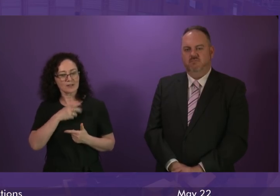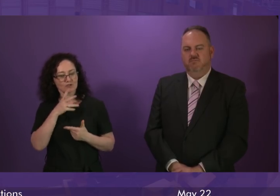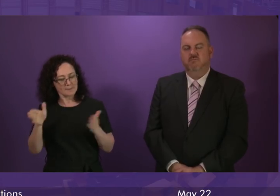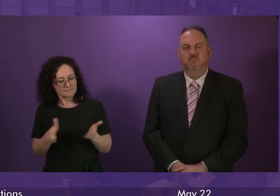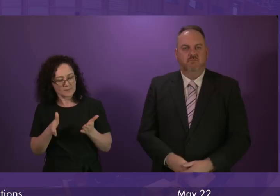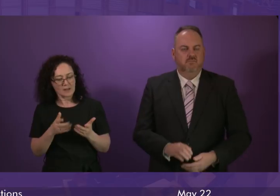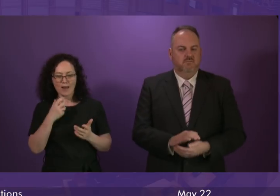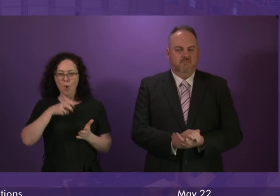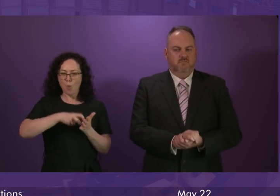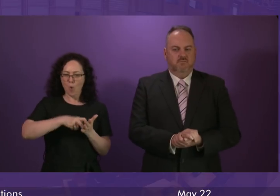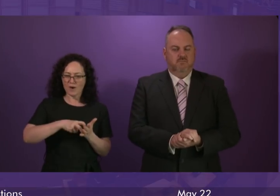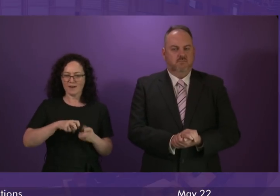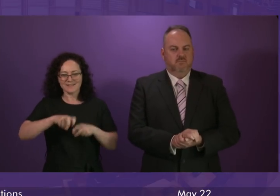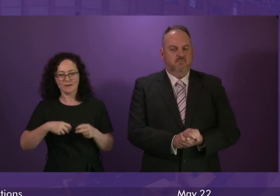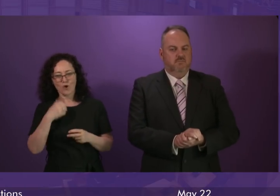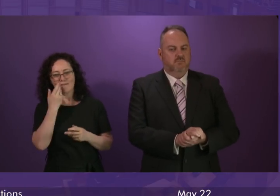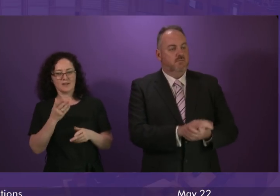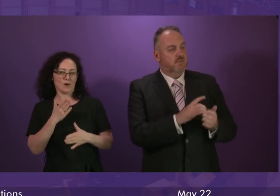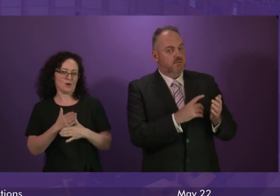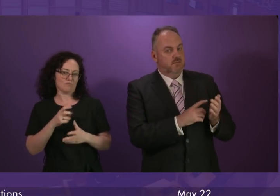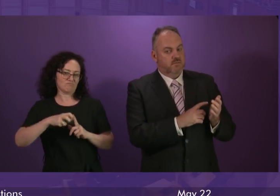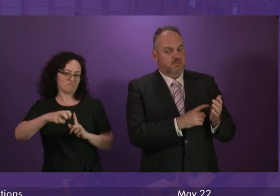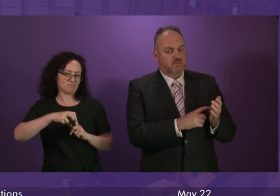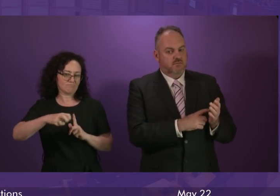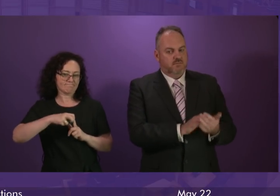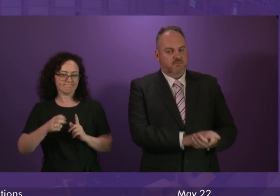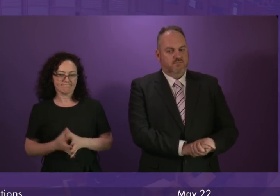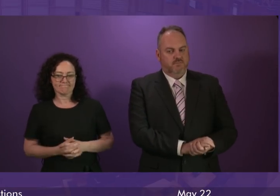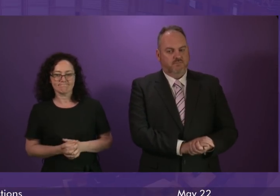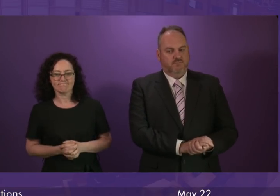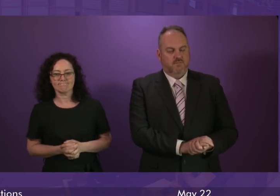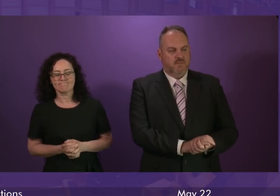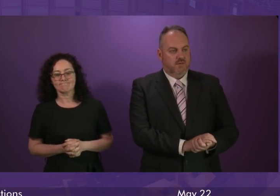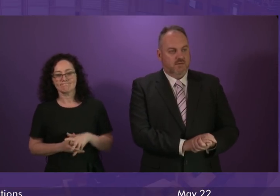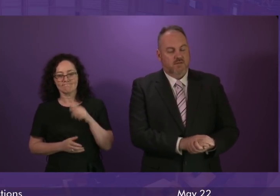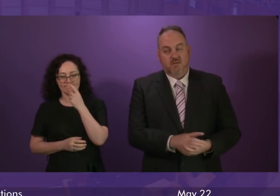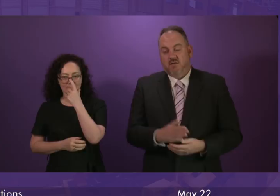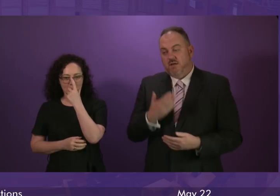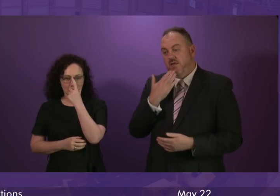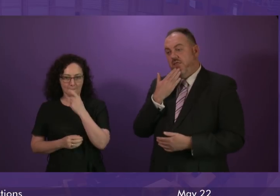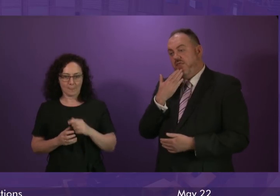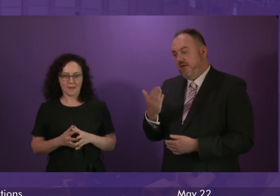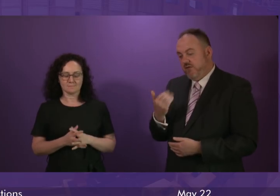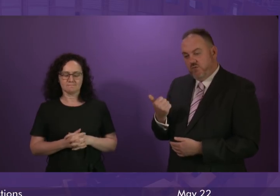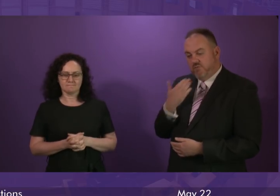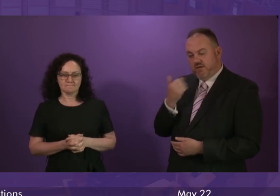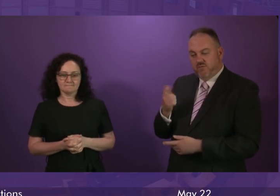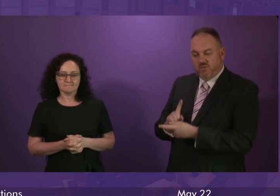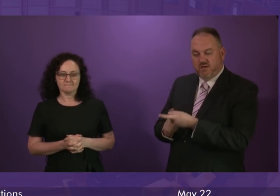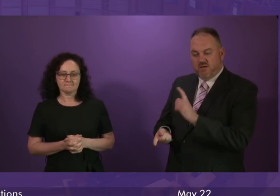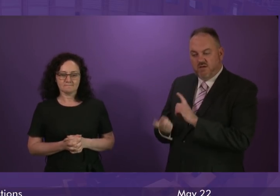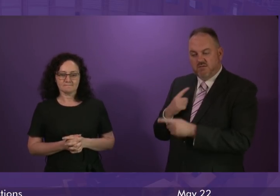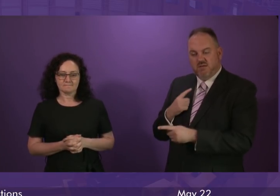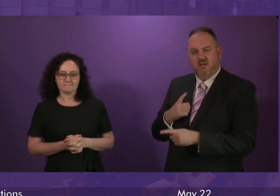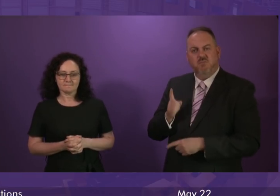journeys. Rachel Hamilton. I thank the First Minister for that answer. She will be aware that this is walk-to-school week. However, less than